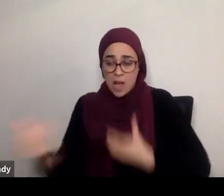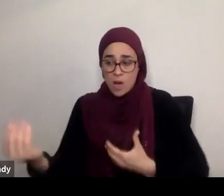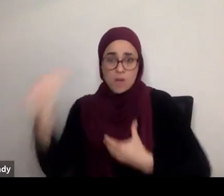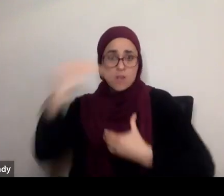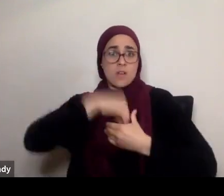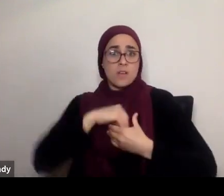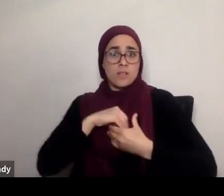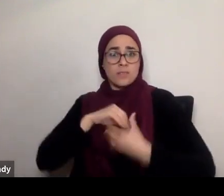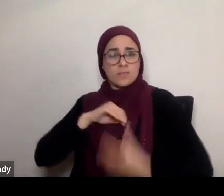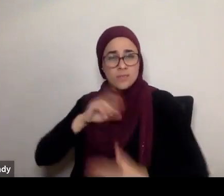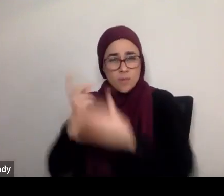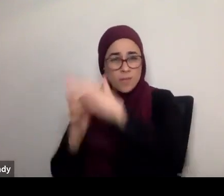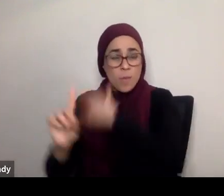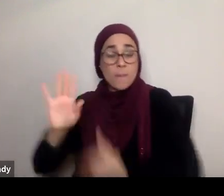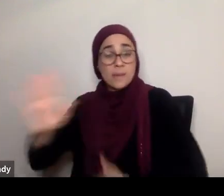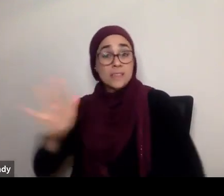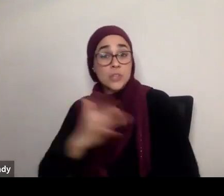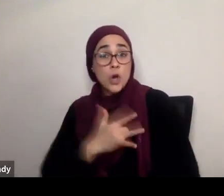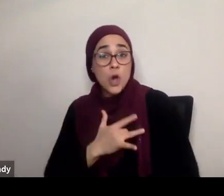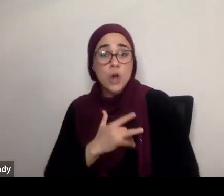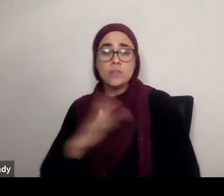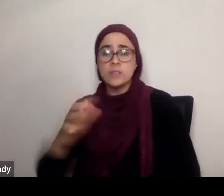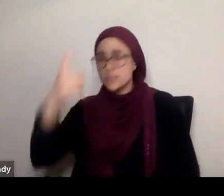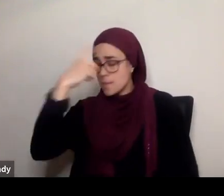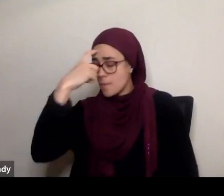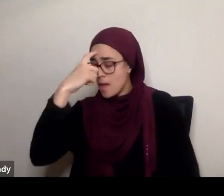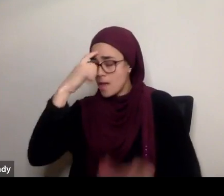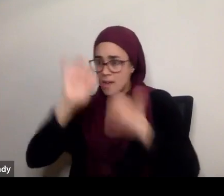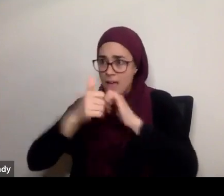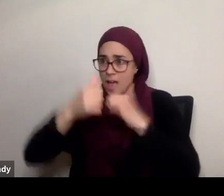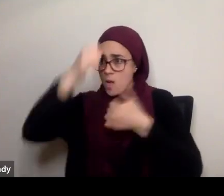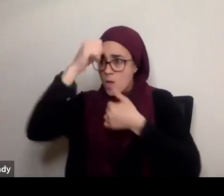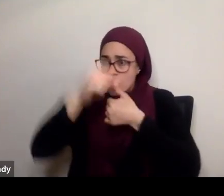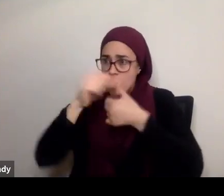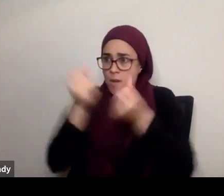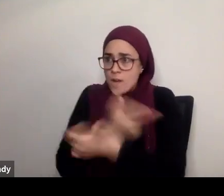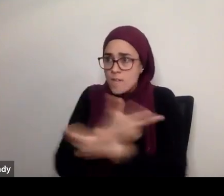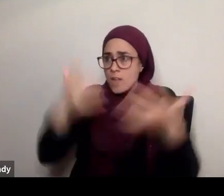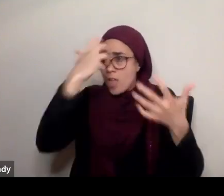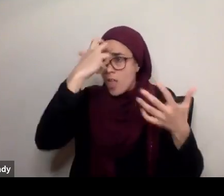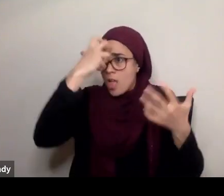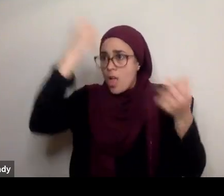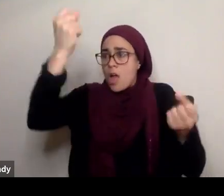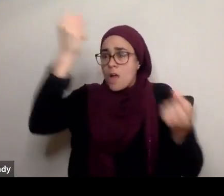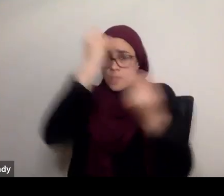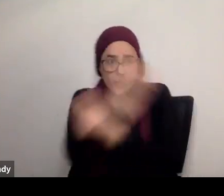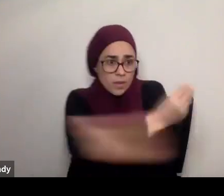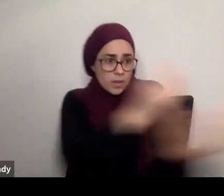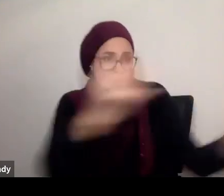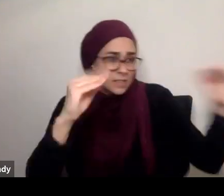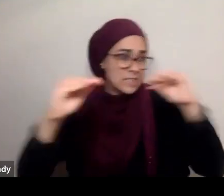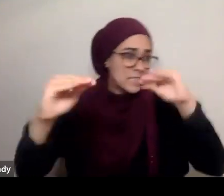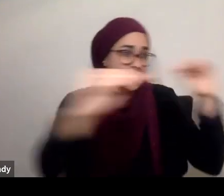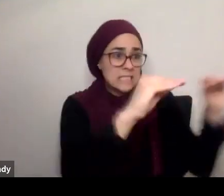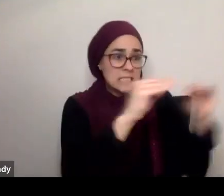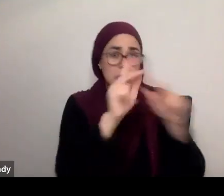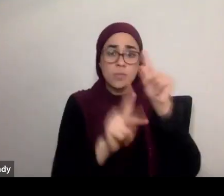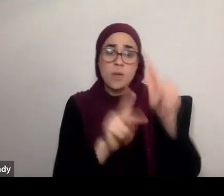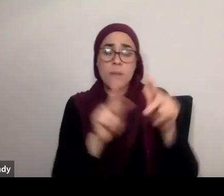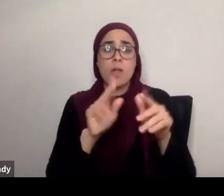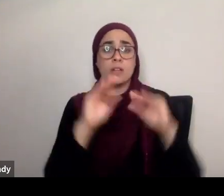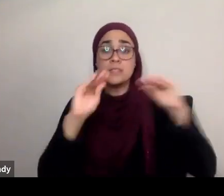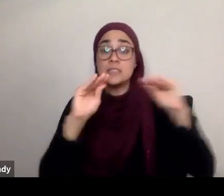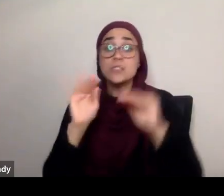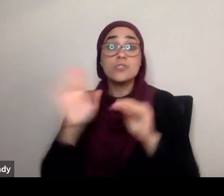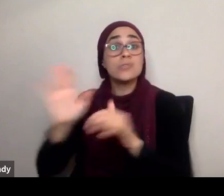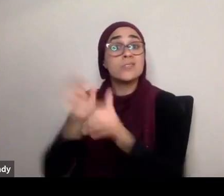how it's going to settle into his mind, how is he going to remember all of these ayat and tell the companions, put this ayat before this ayat, put this ayat